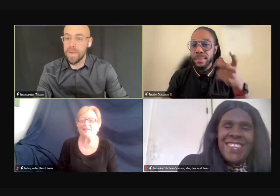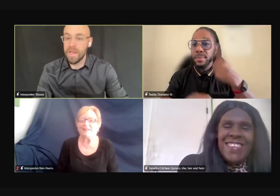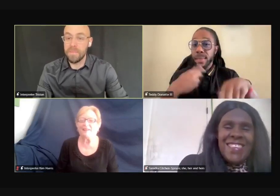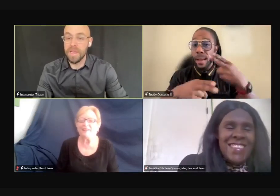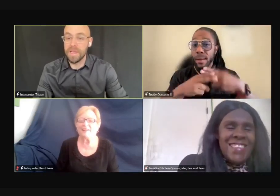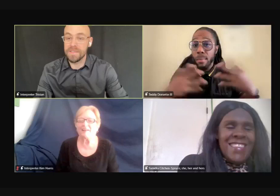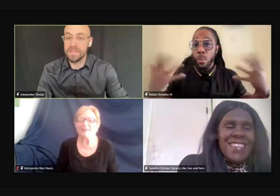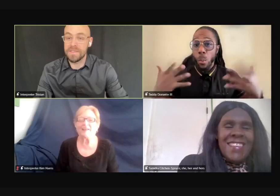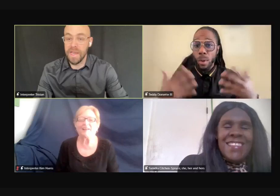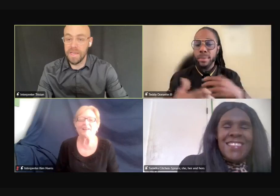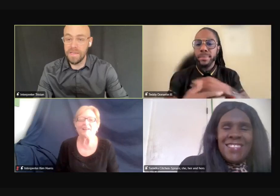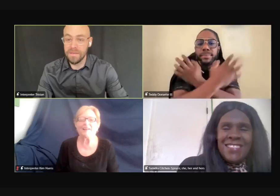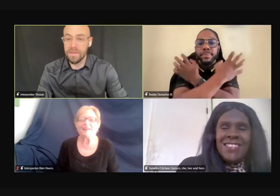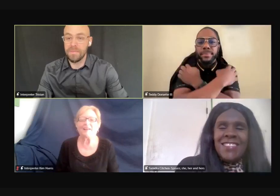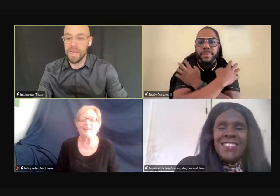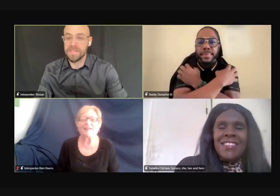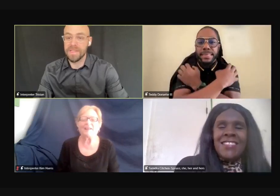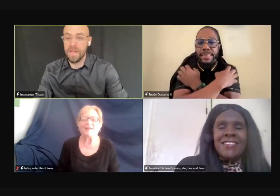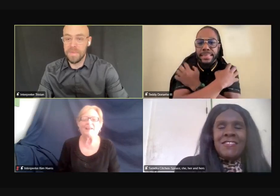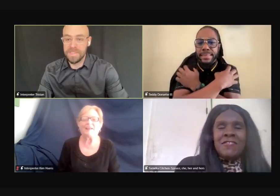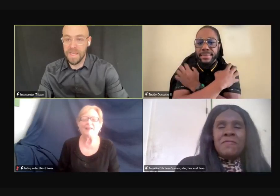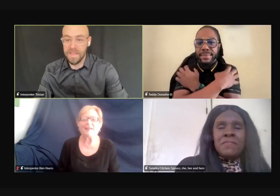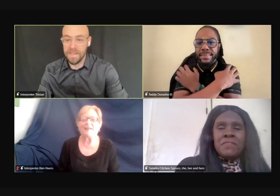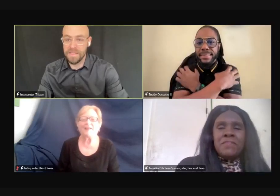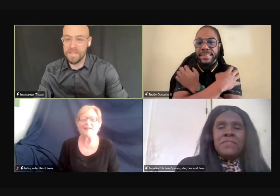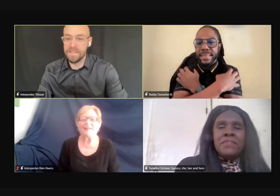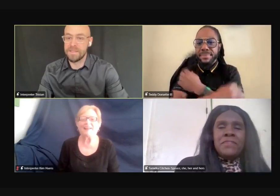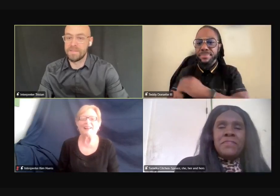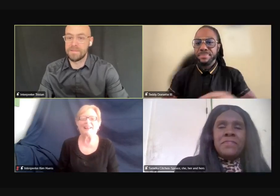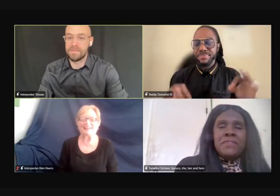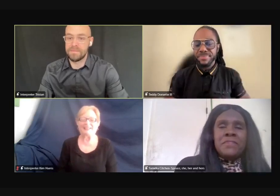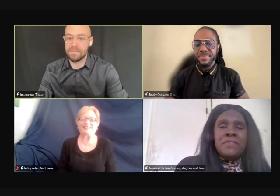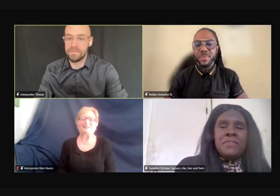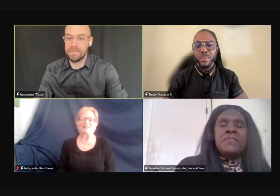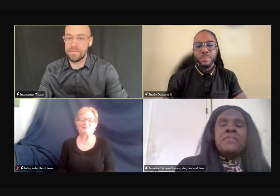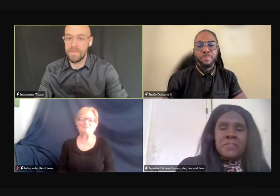Okay, my name is Teddy. My sign name is like this.